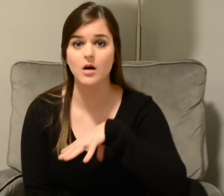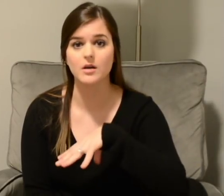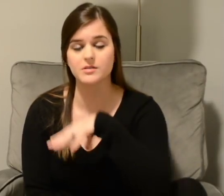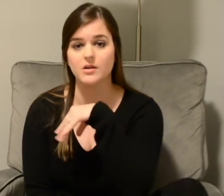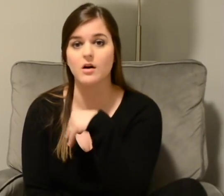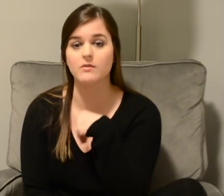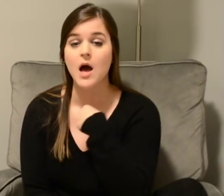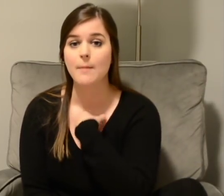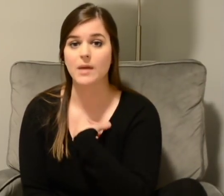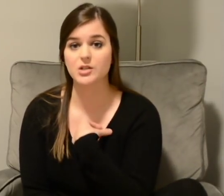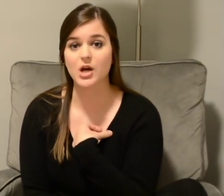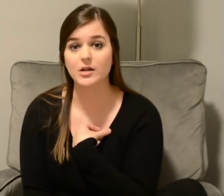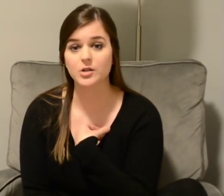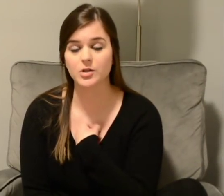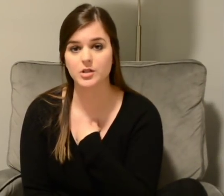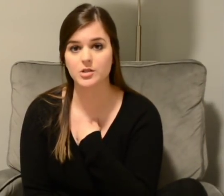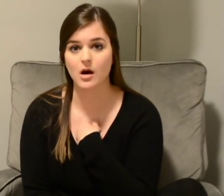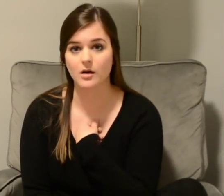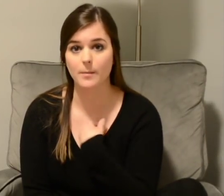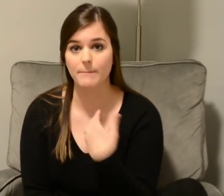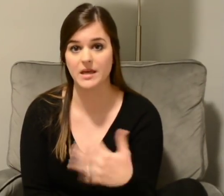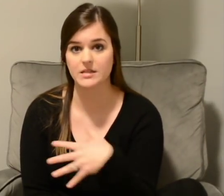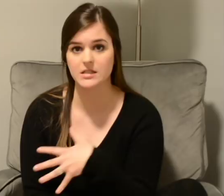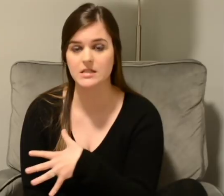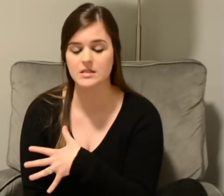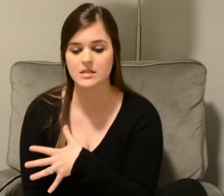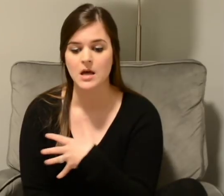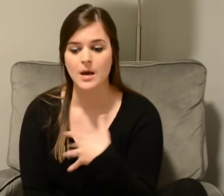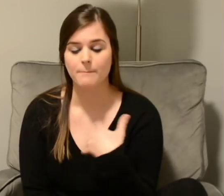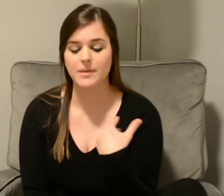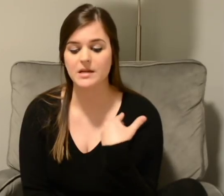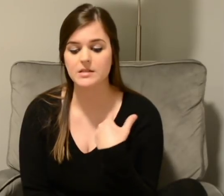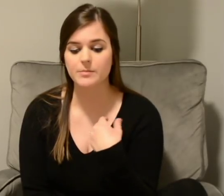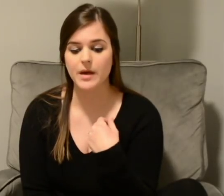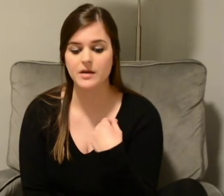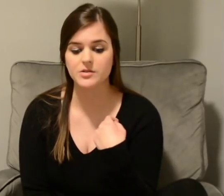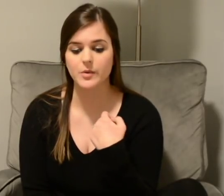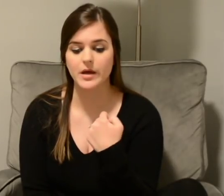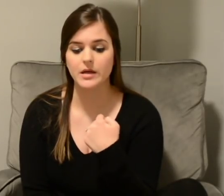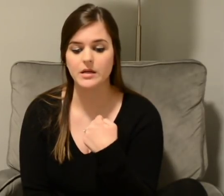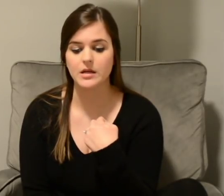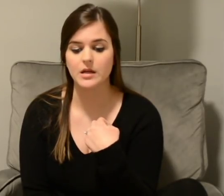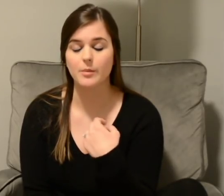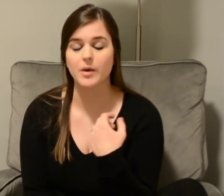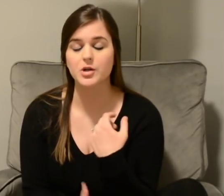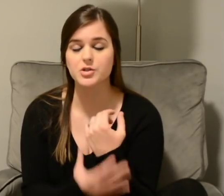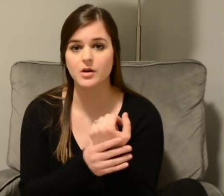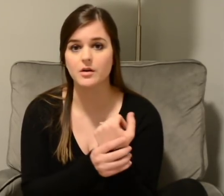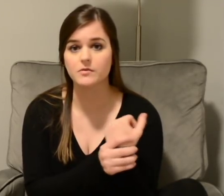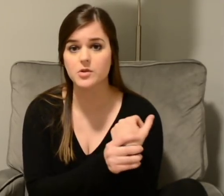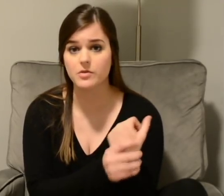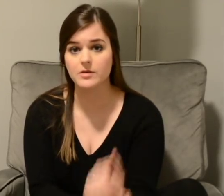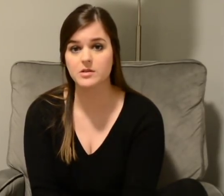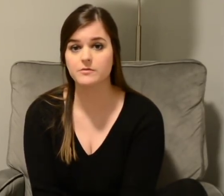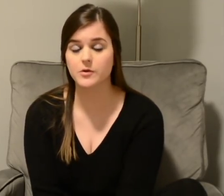loss of my childhood dog, Bandit. Bandit passed away in March of 2014.